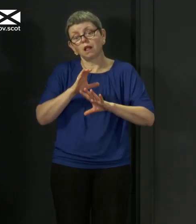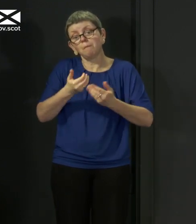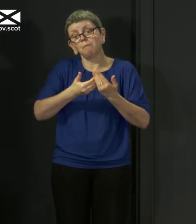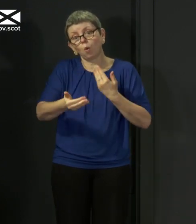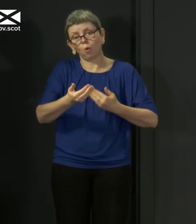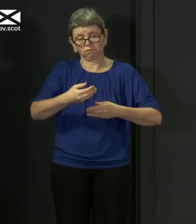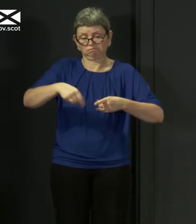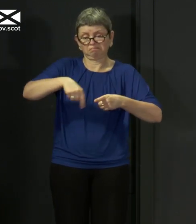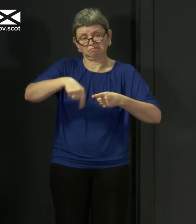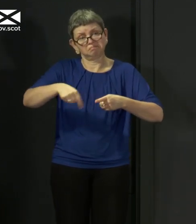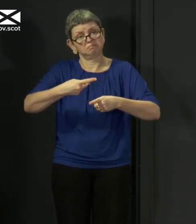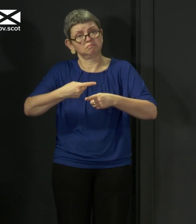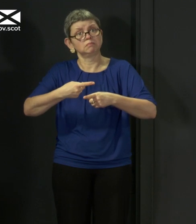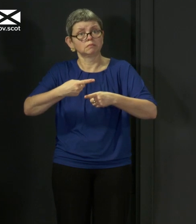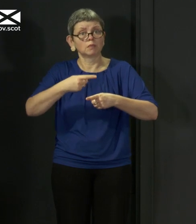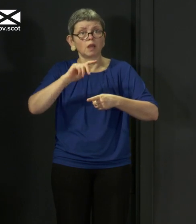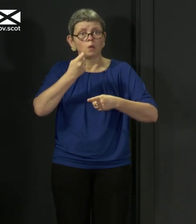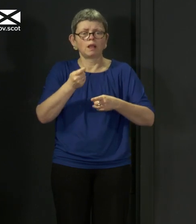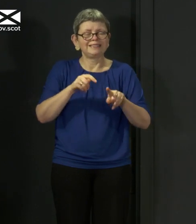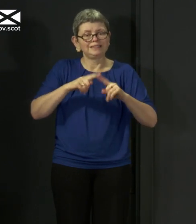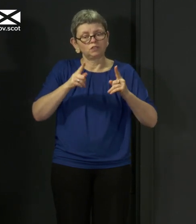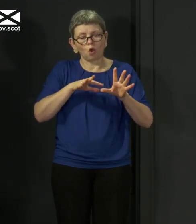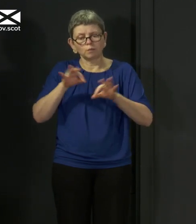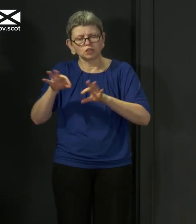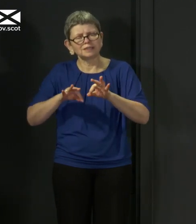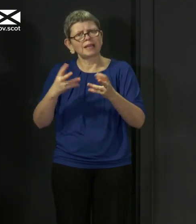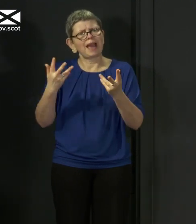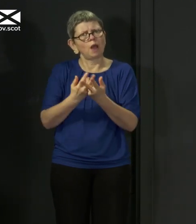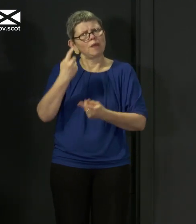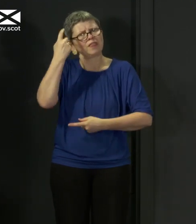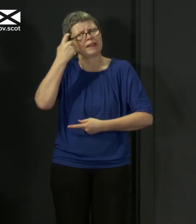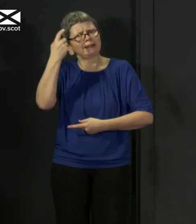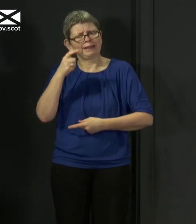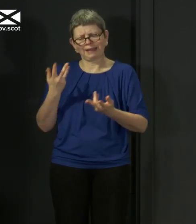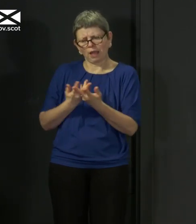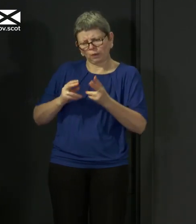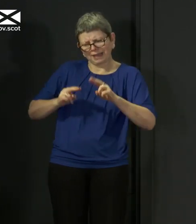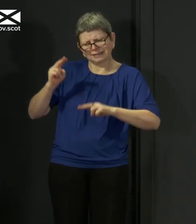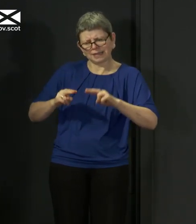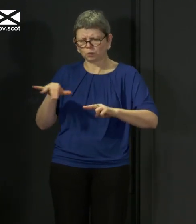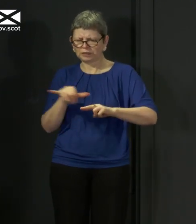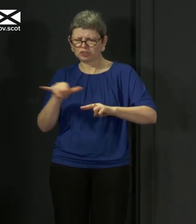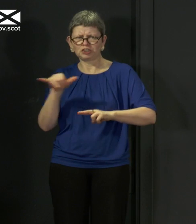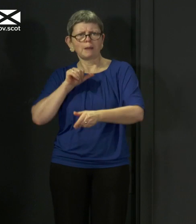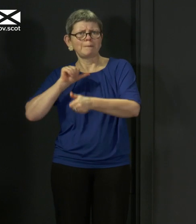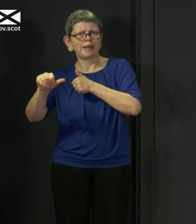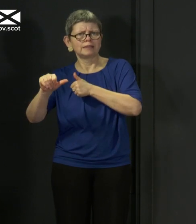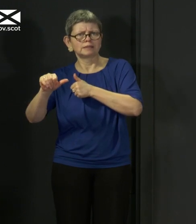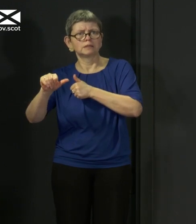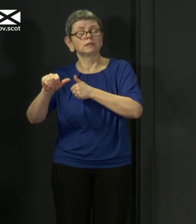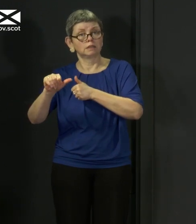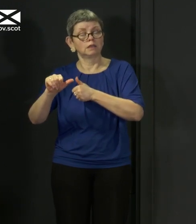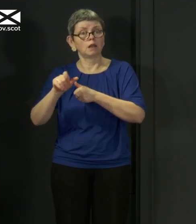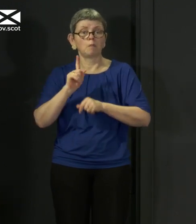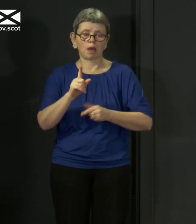the different options under consideration, and how we are going about assessing those. But let me stress again that the current restrictions